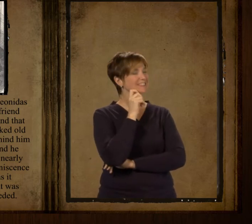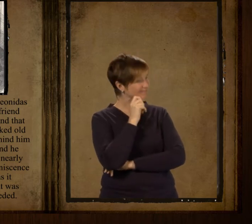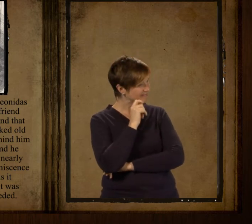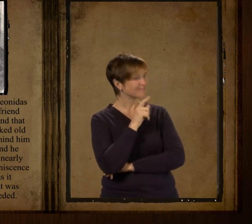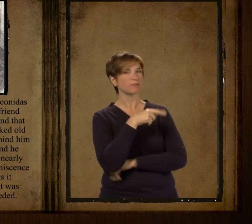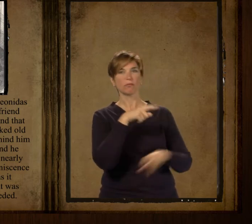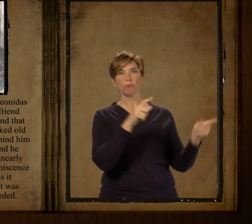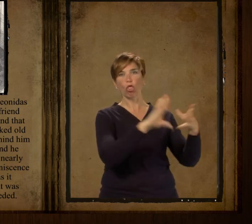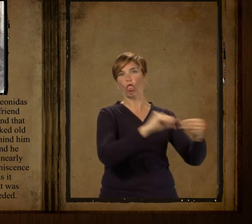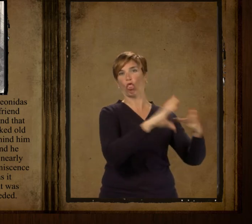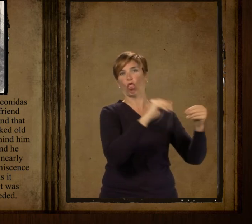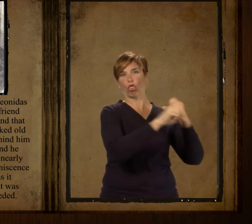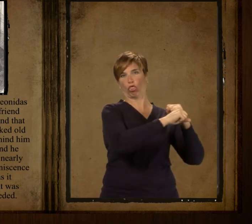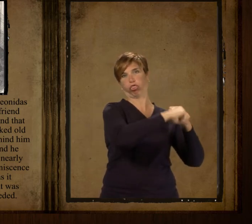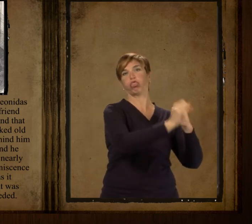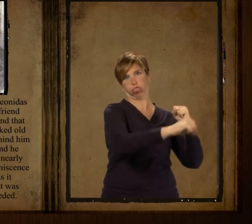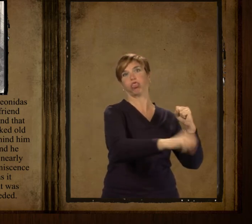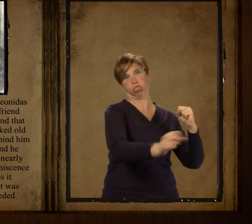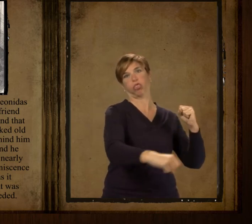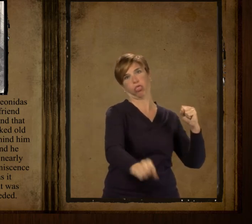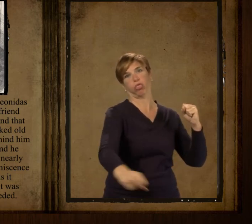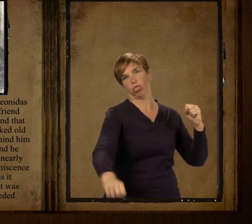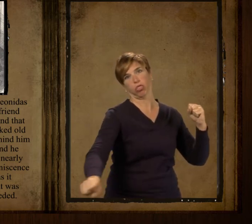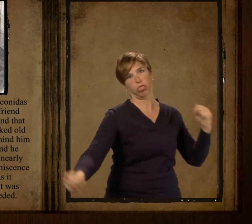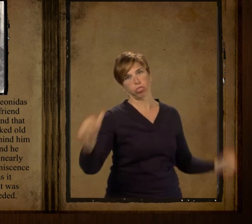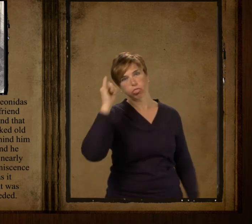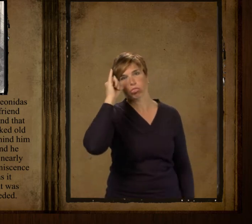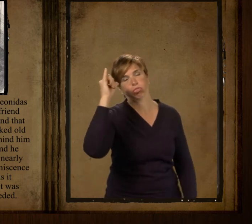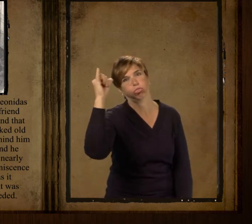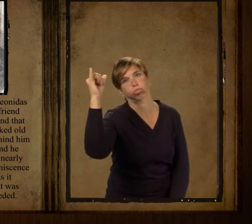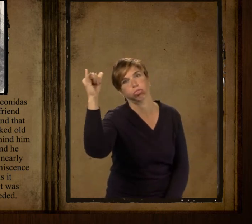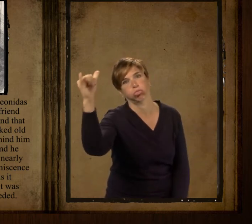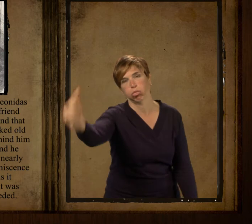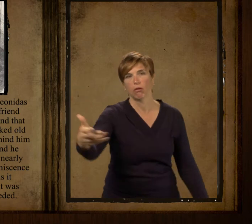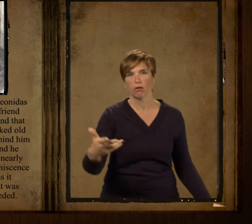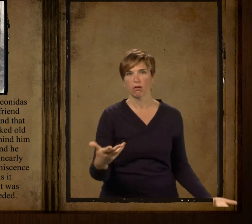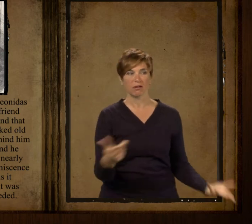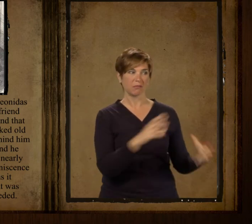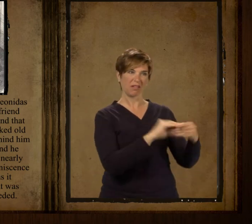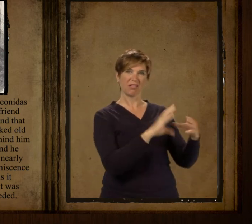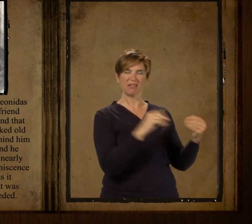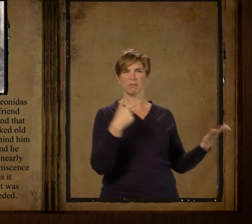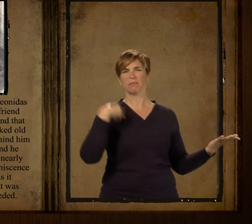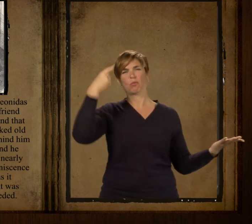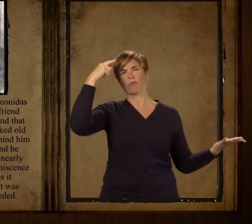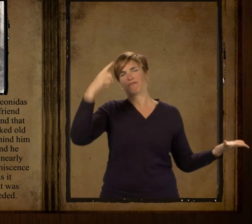useless to me. If that was the design, it certainly succeeded.